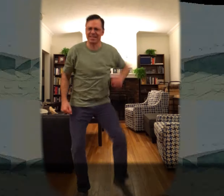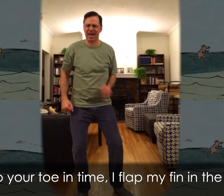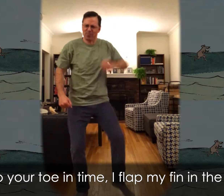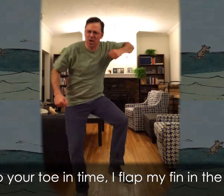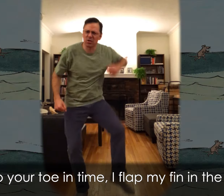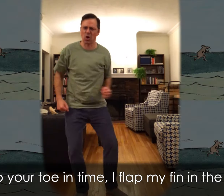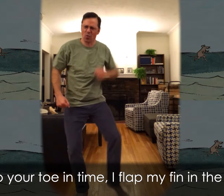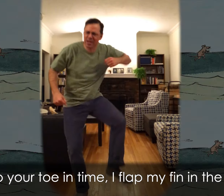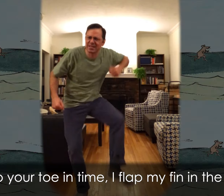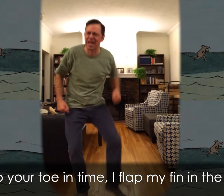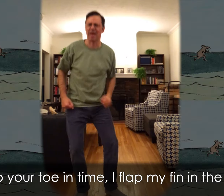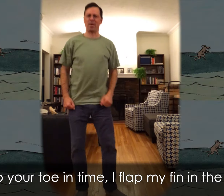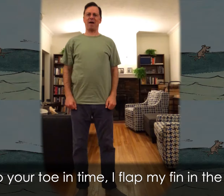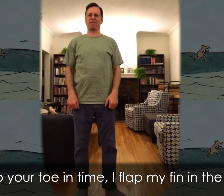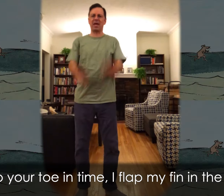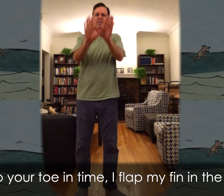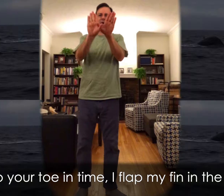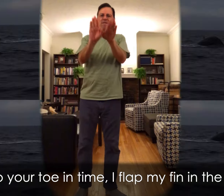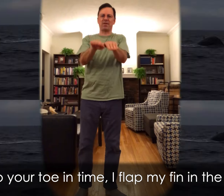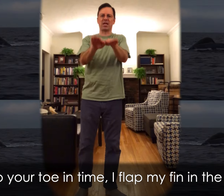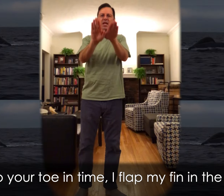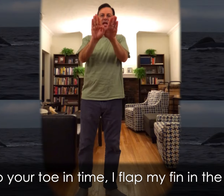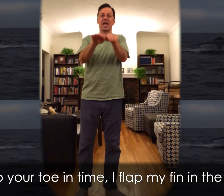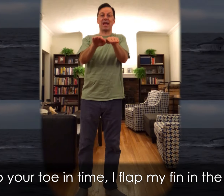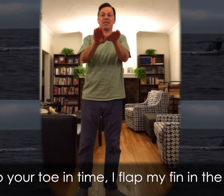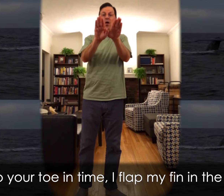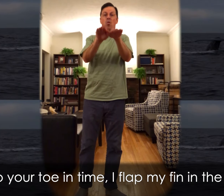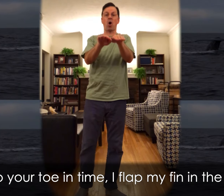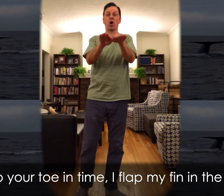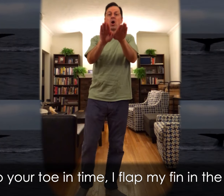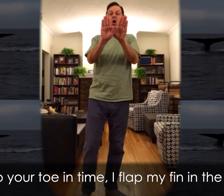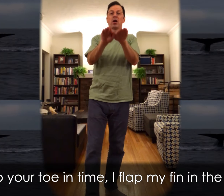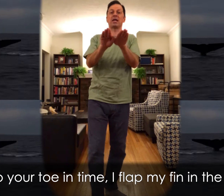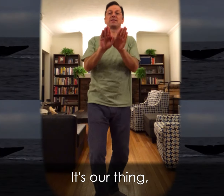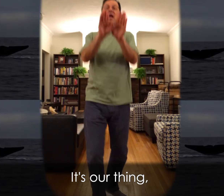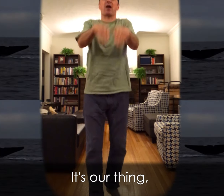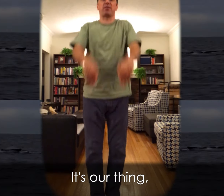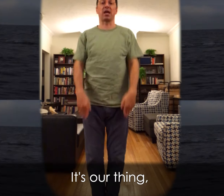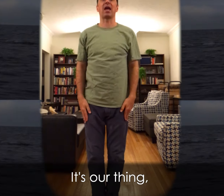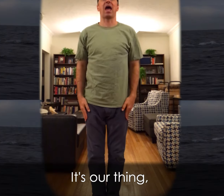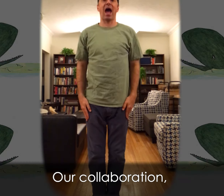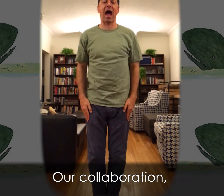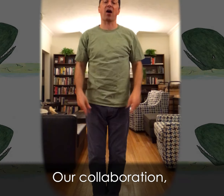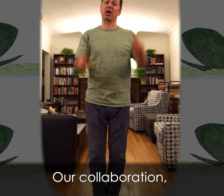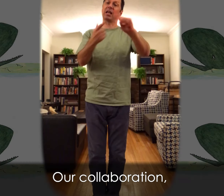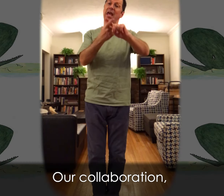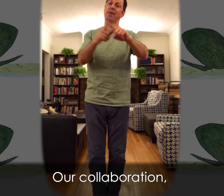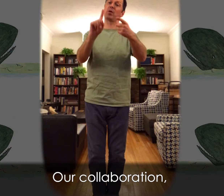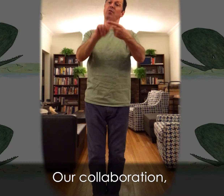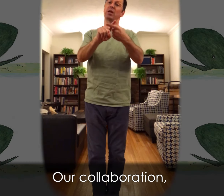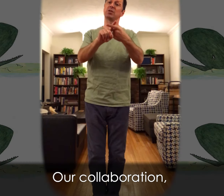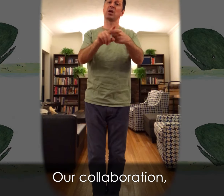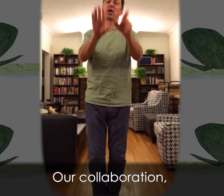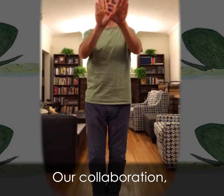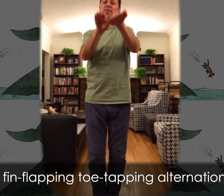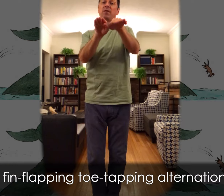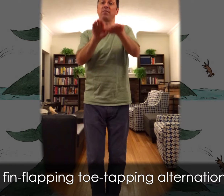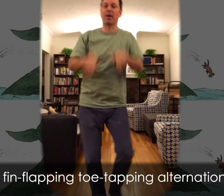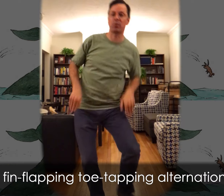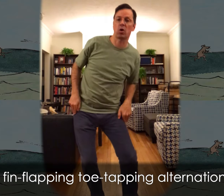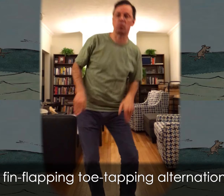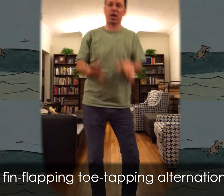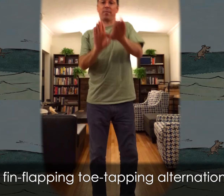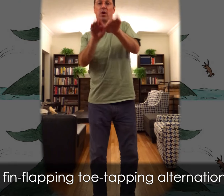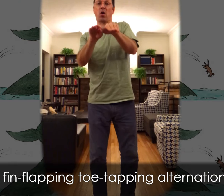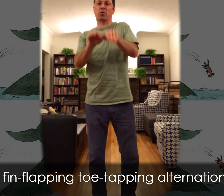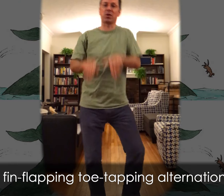You tap your toe in time, I flap a fin in the water It's our thing, our collaboration A fin